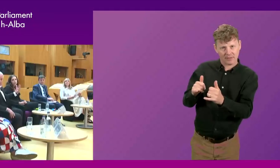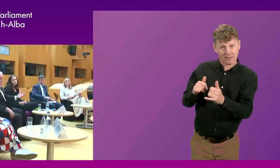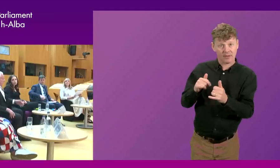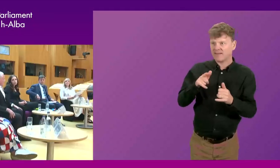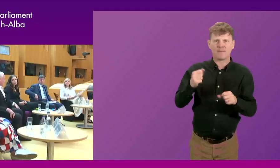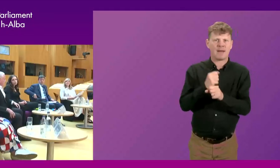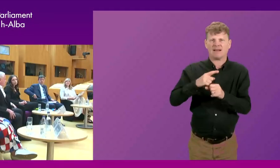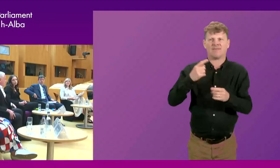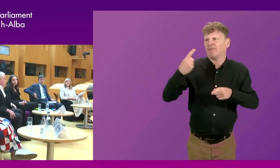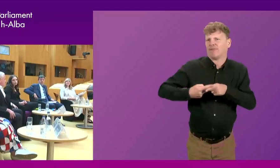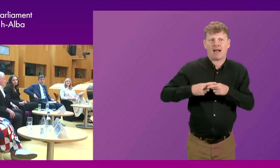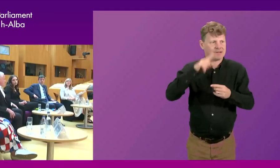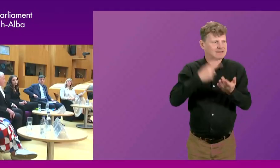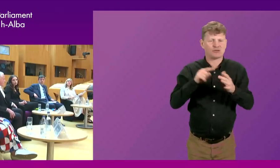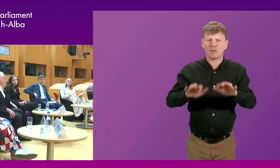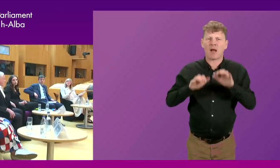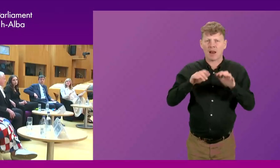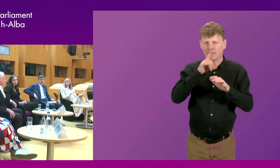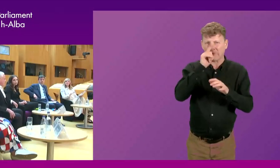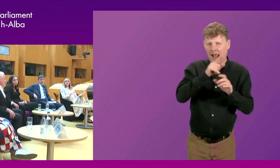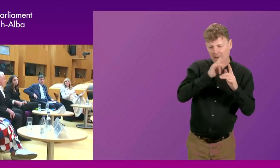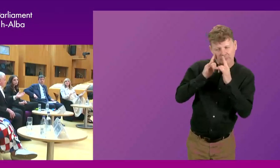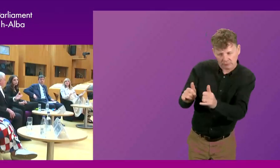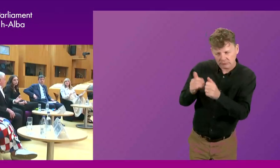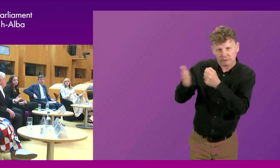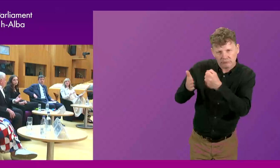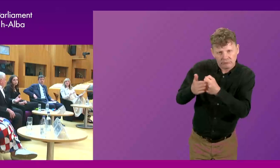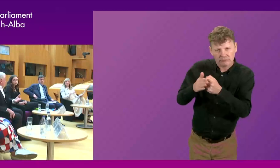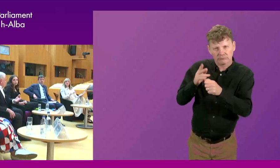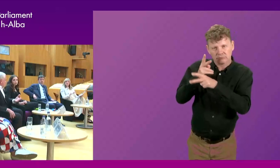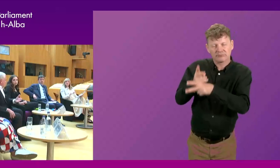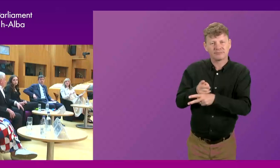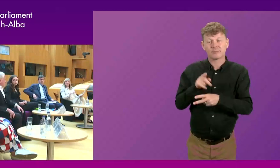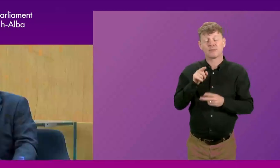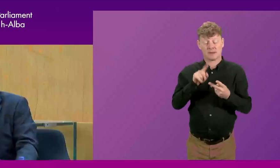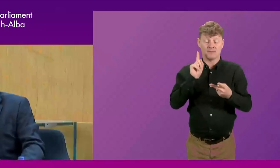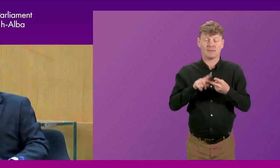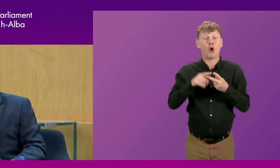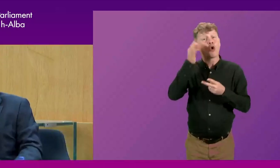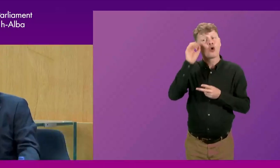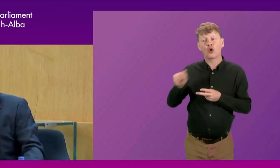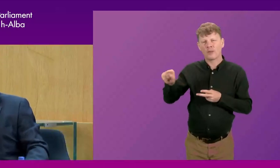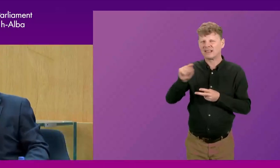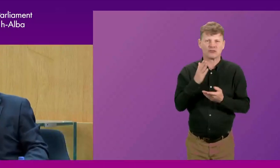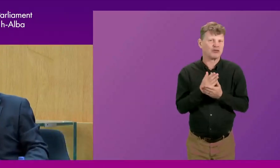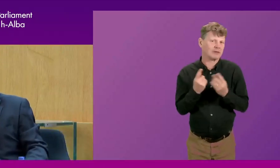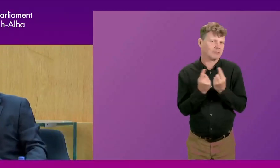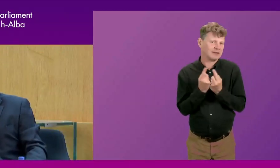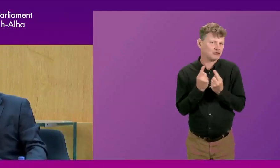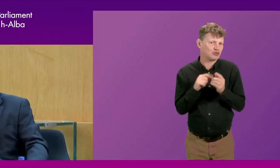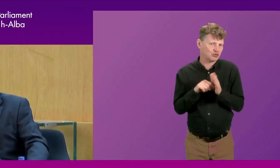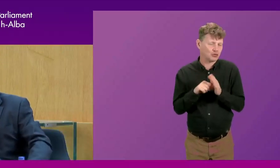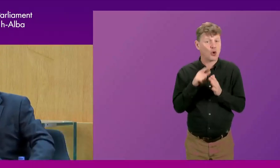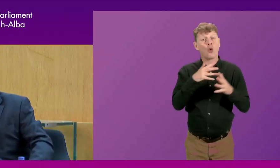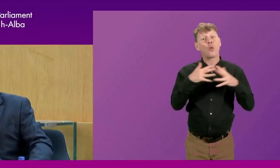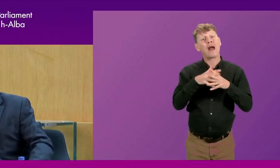speed, they can be, they can be rectified. I think there's a real issue with the committees. One of the things that has changed at Westminster